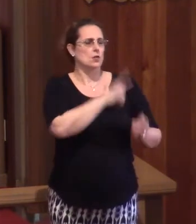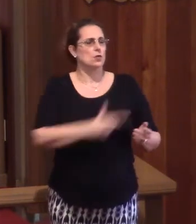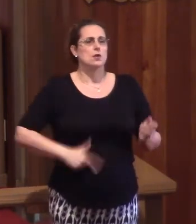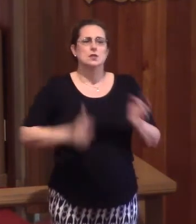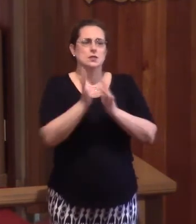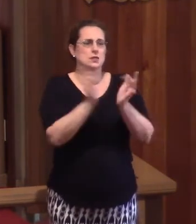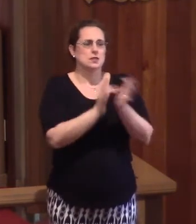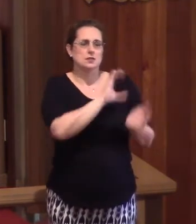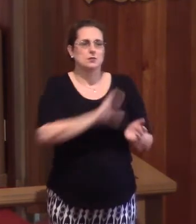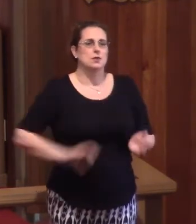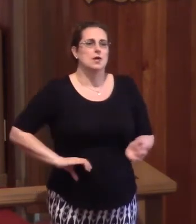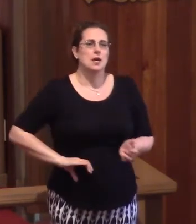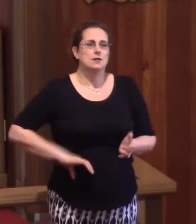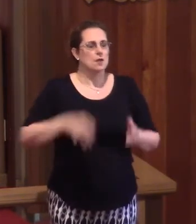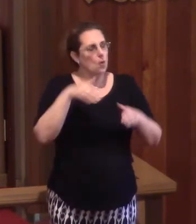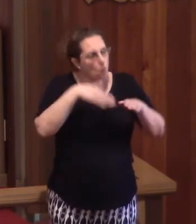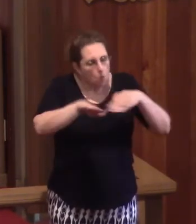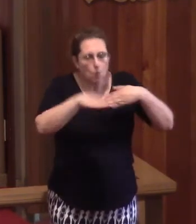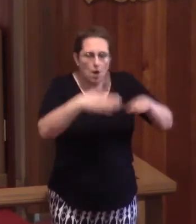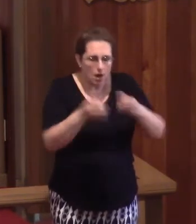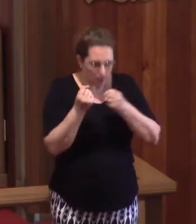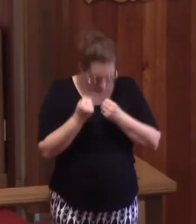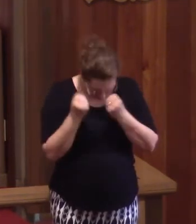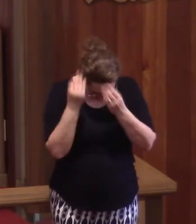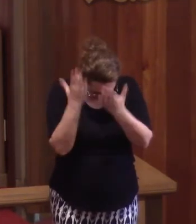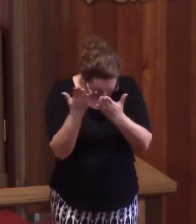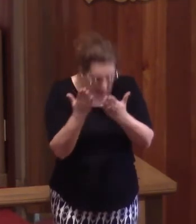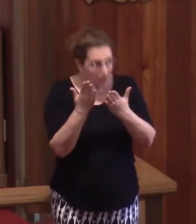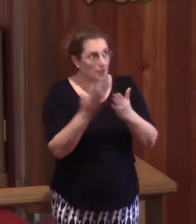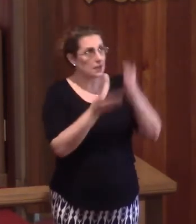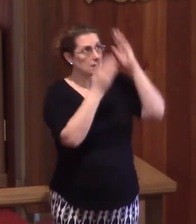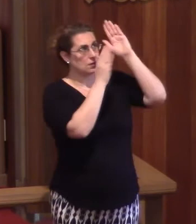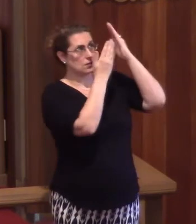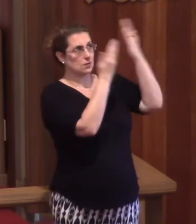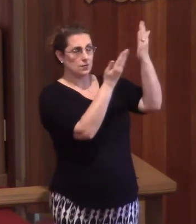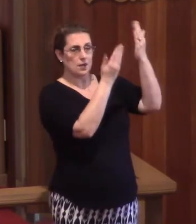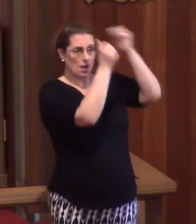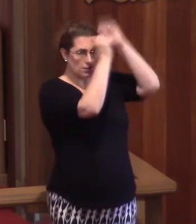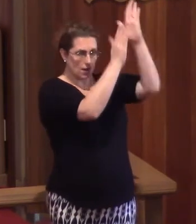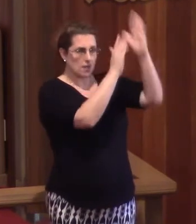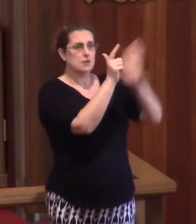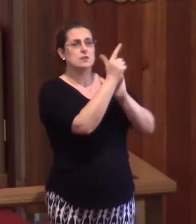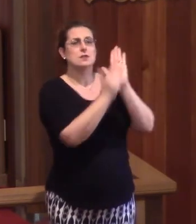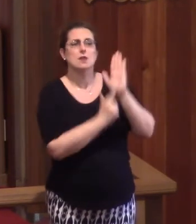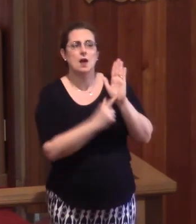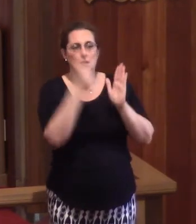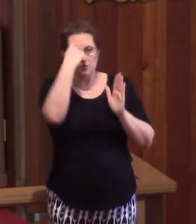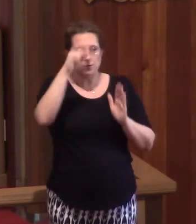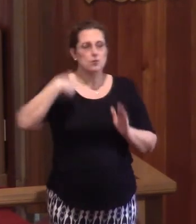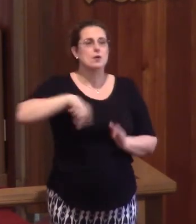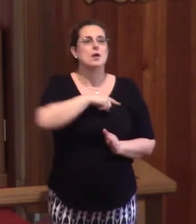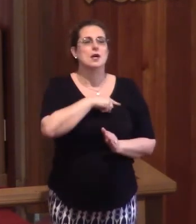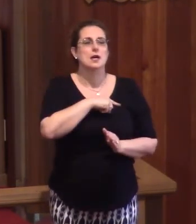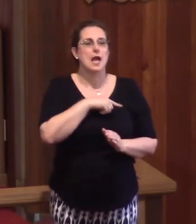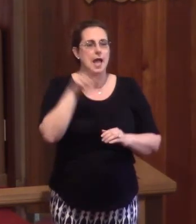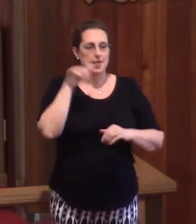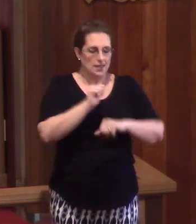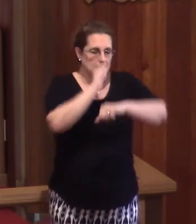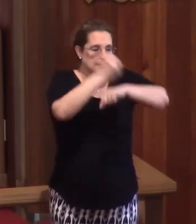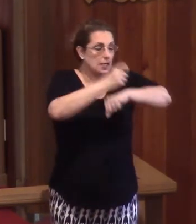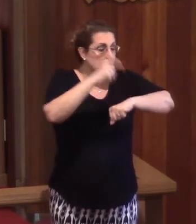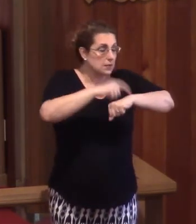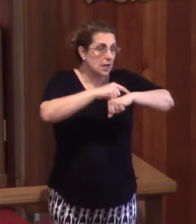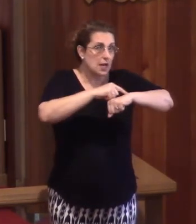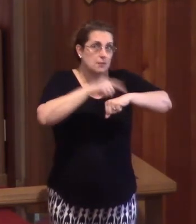willingly and mercifully walked obedient to his Father's law and word for us, and at the appointed time